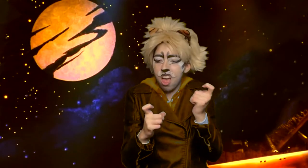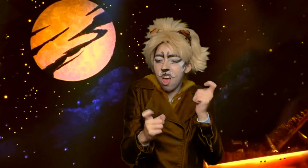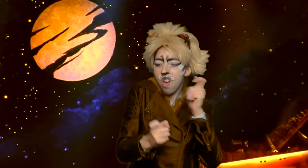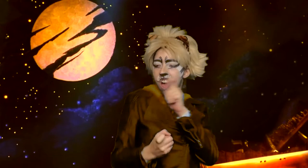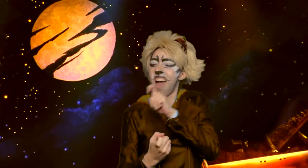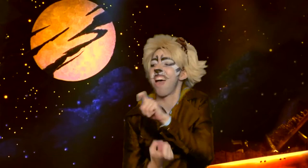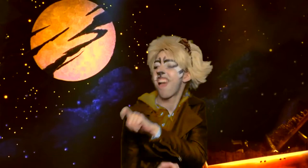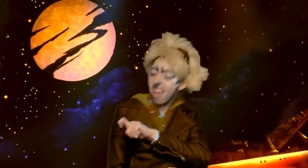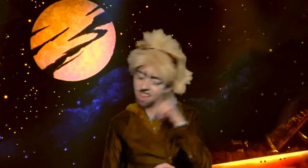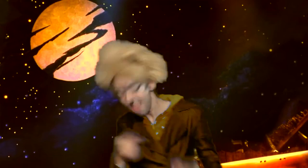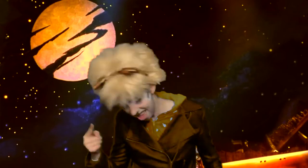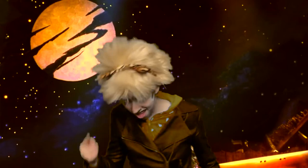Ooh, I have it